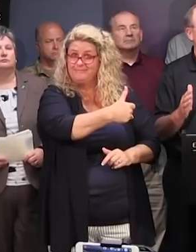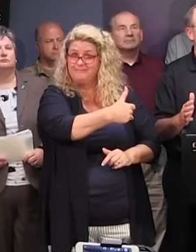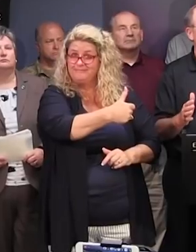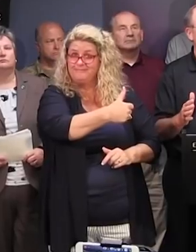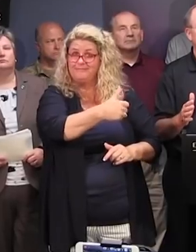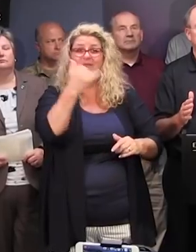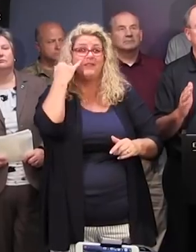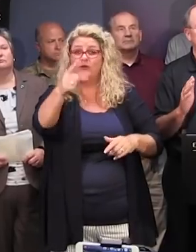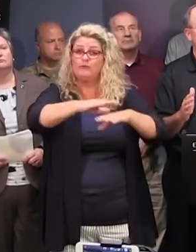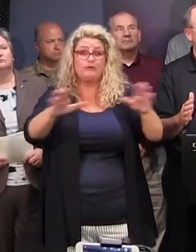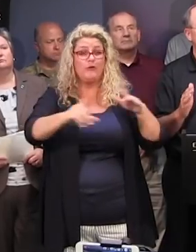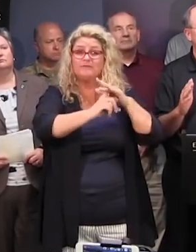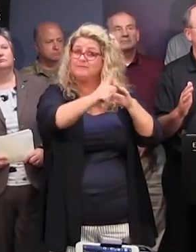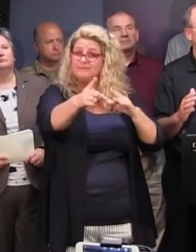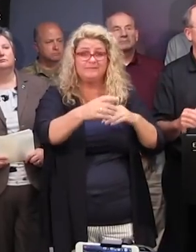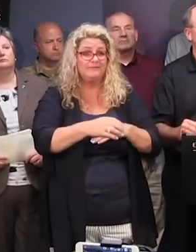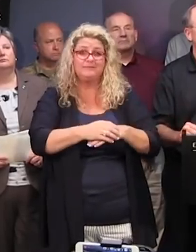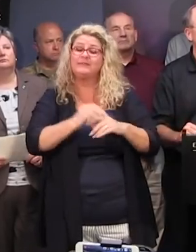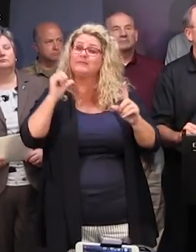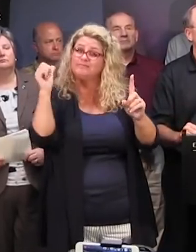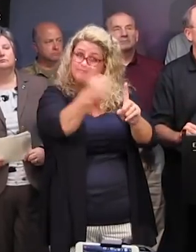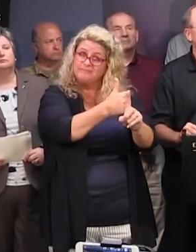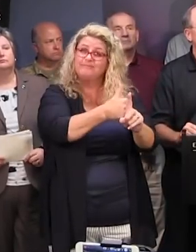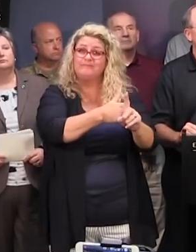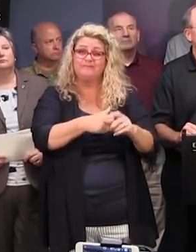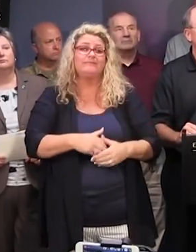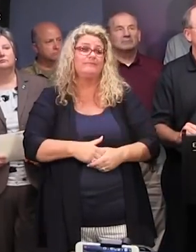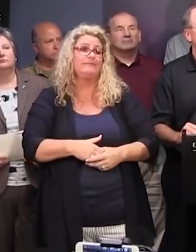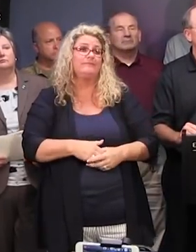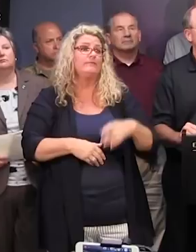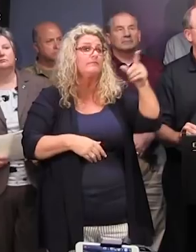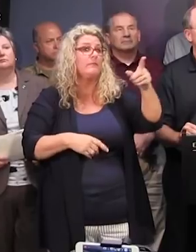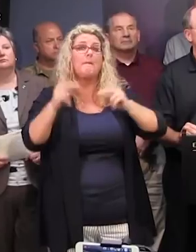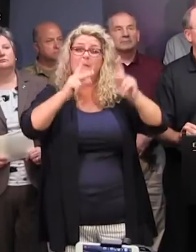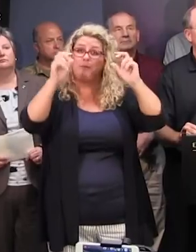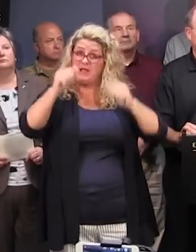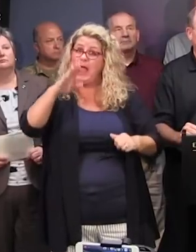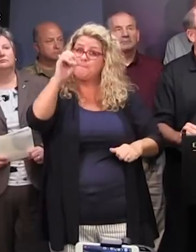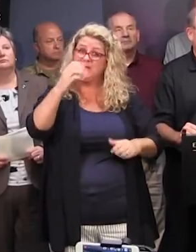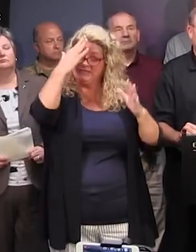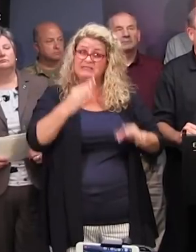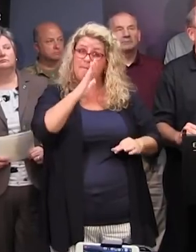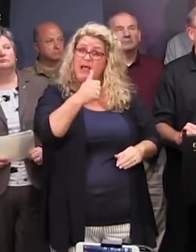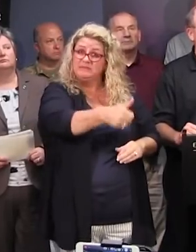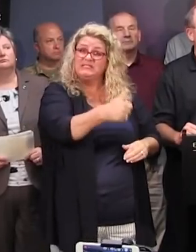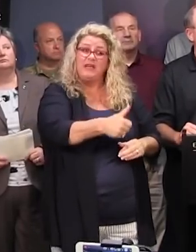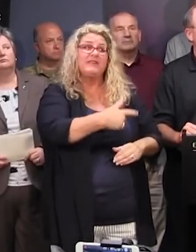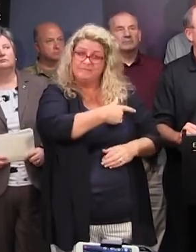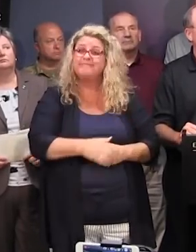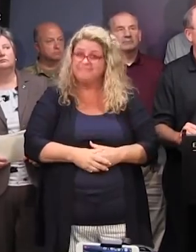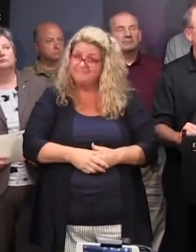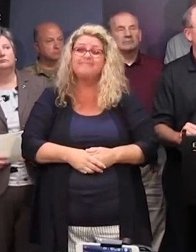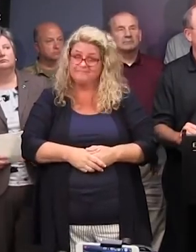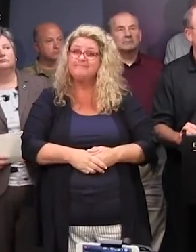it's a life safety issue and that's why the Governor is urging everybody to leave. Again, basically saying people could be on their own. Yeah, that's the fact of